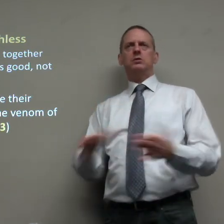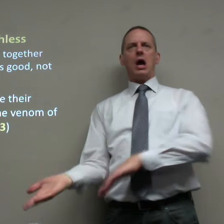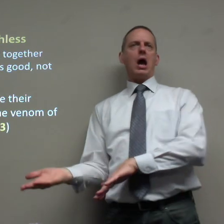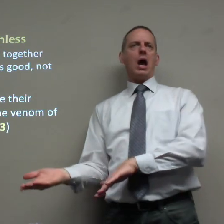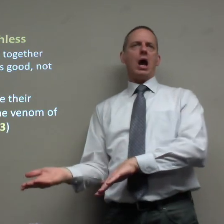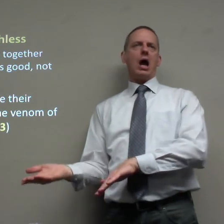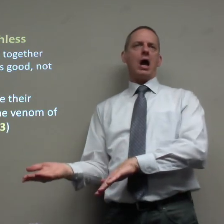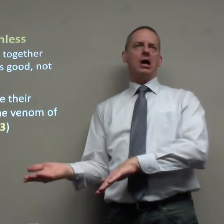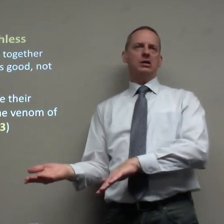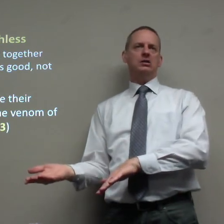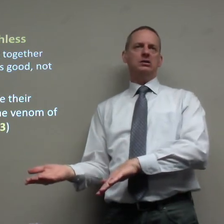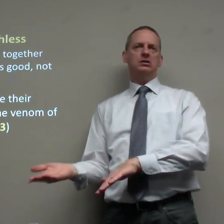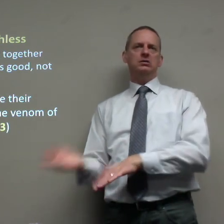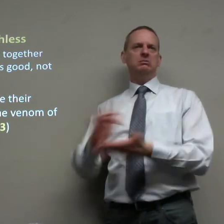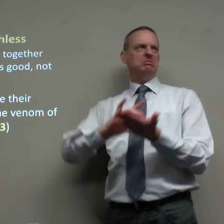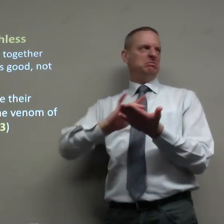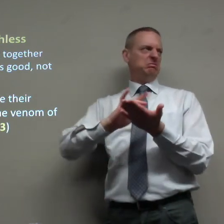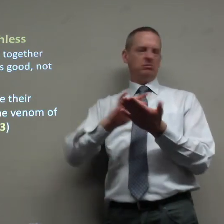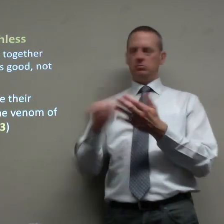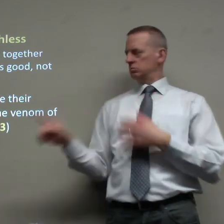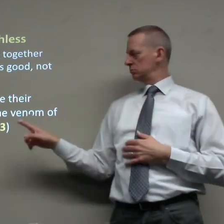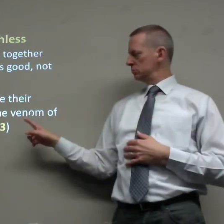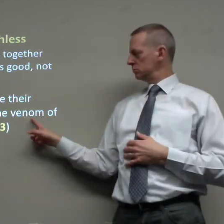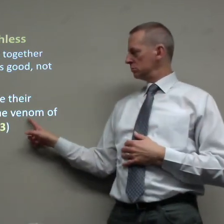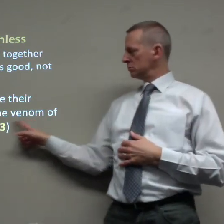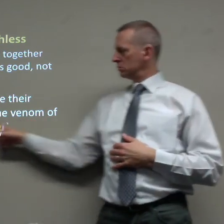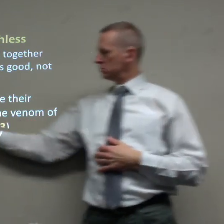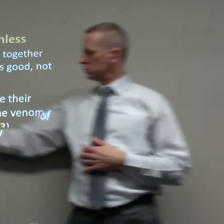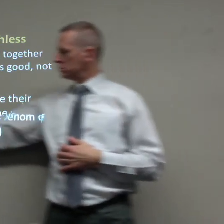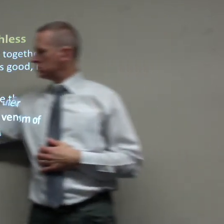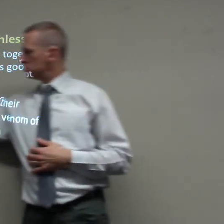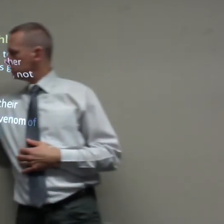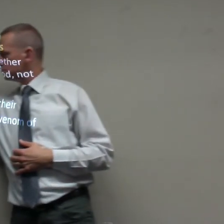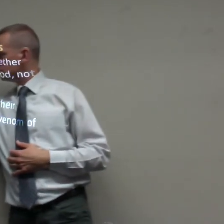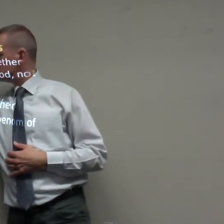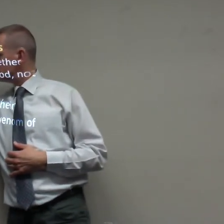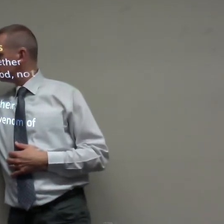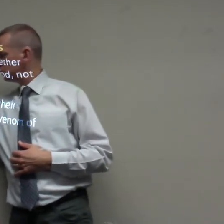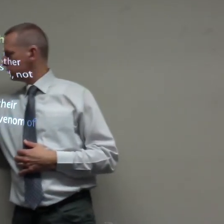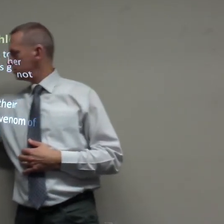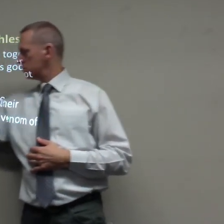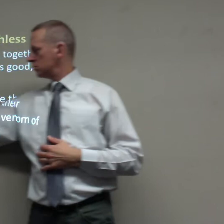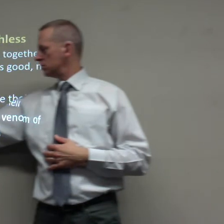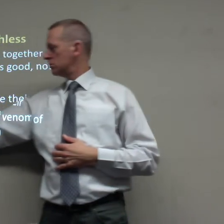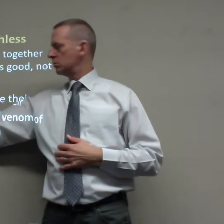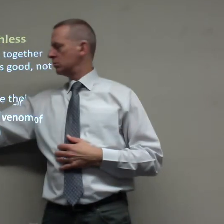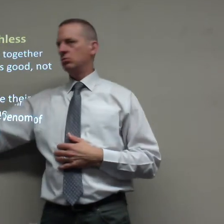people will fall over and die the venom of asps is under their lips